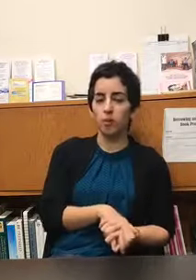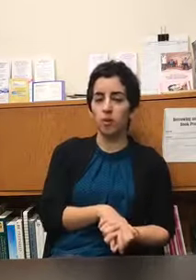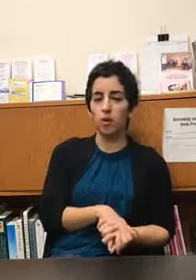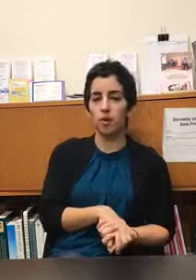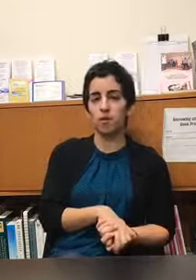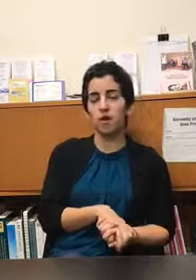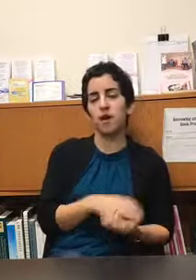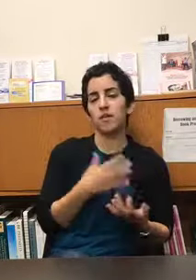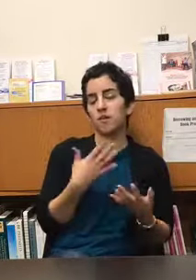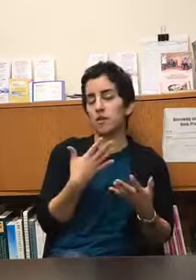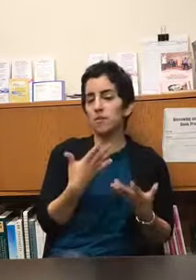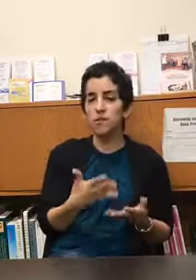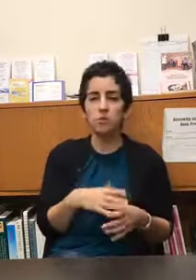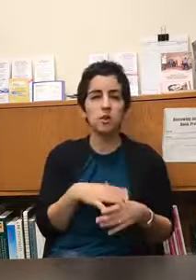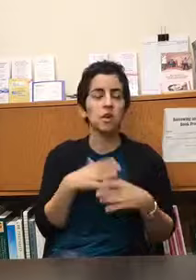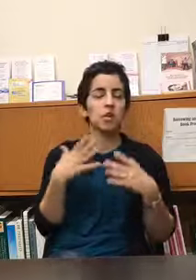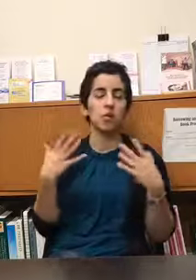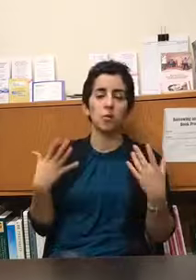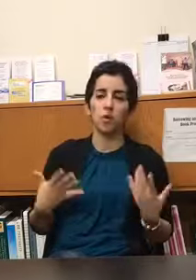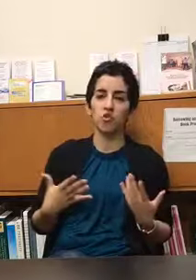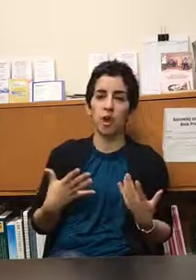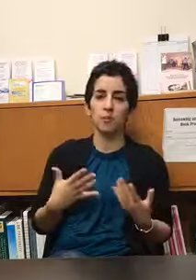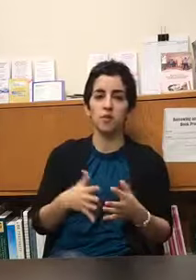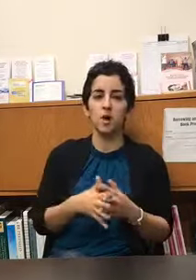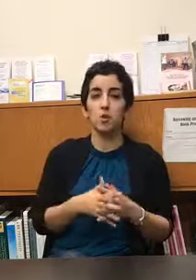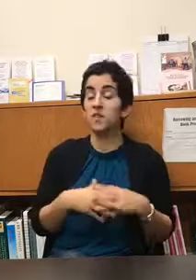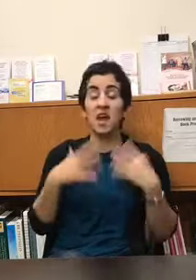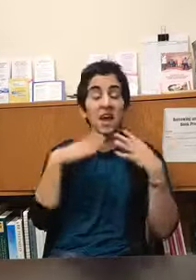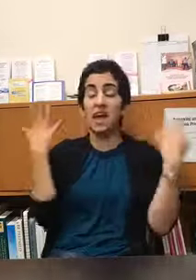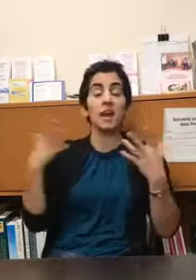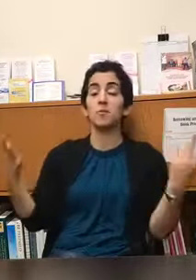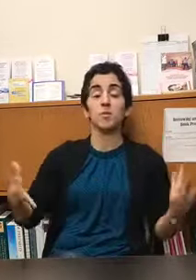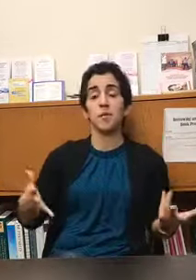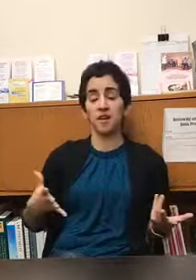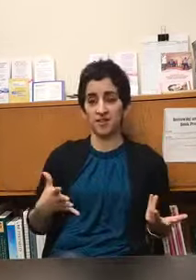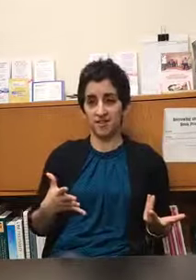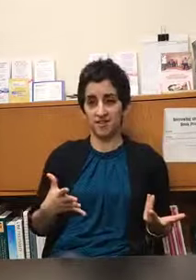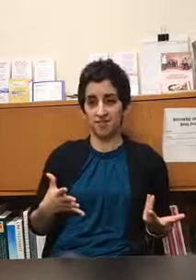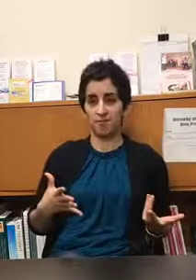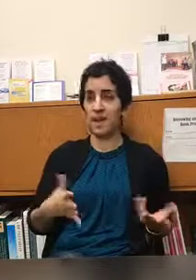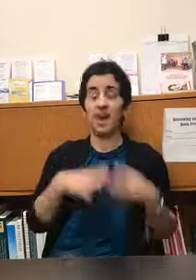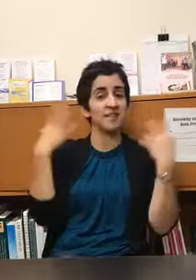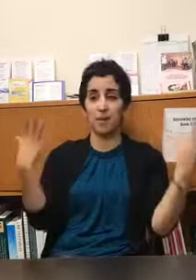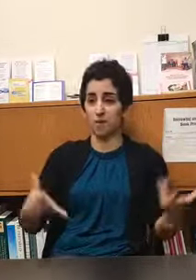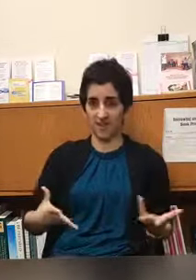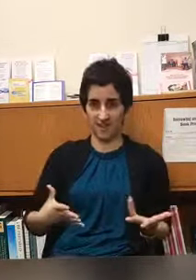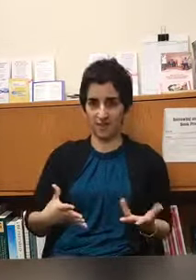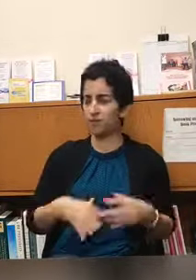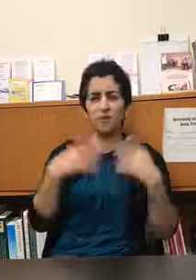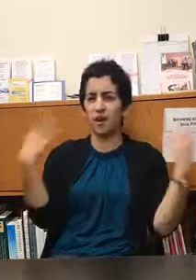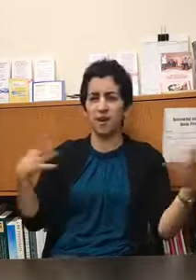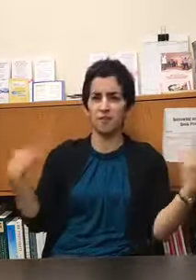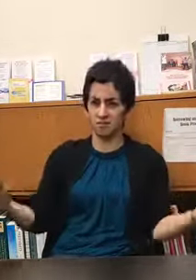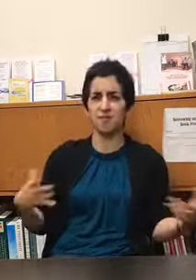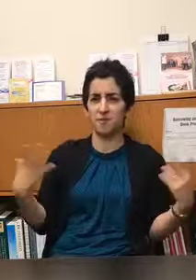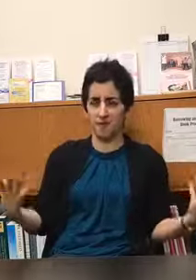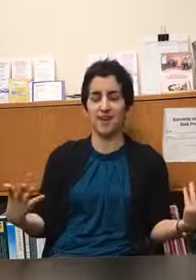worked with either individually or in workshops who say i can't empty my mind i can't stop thinking or some variation of that